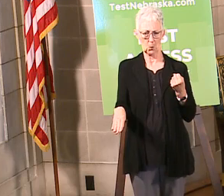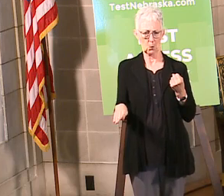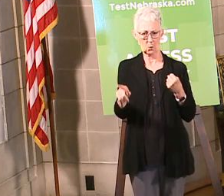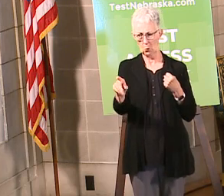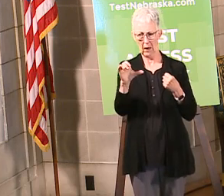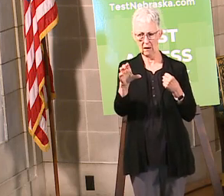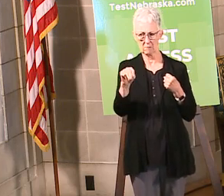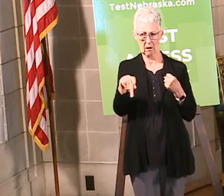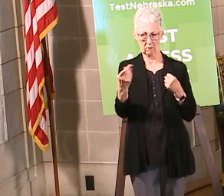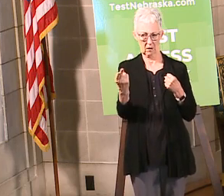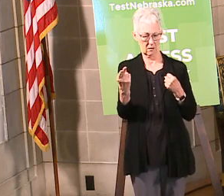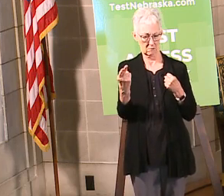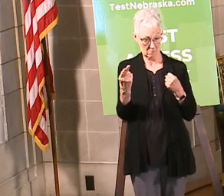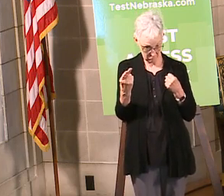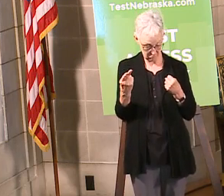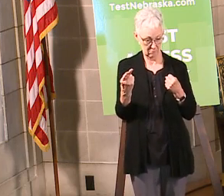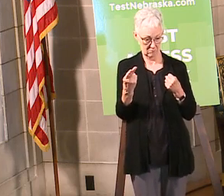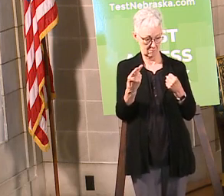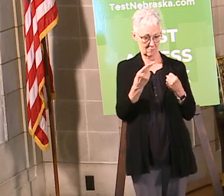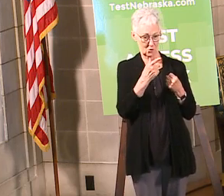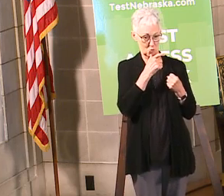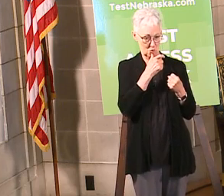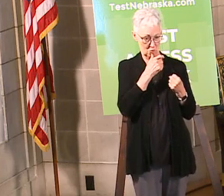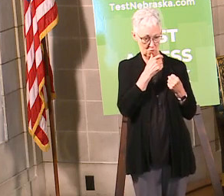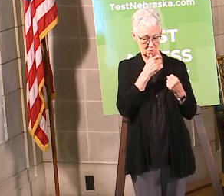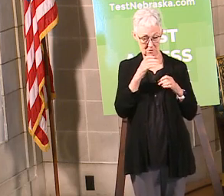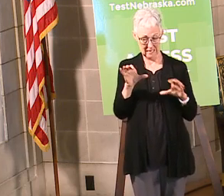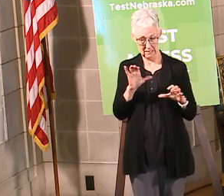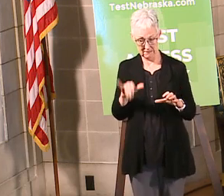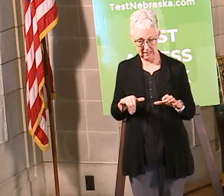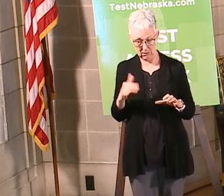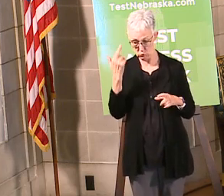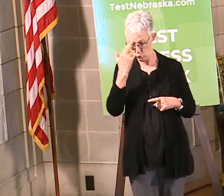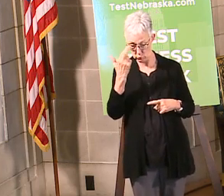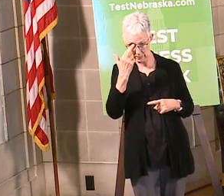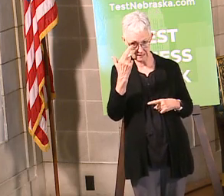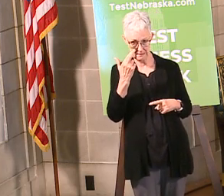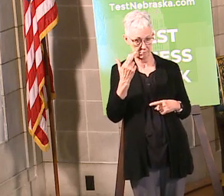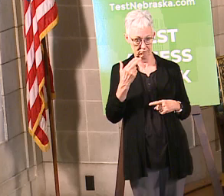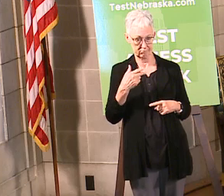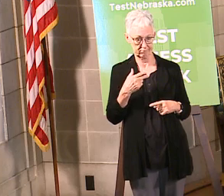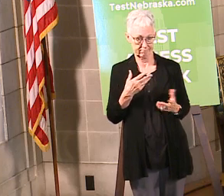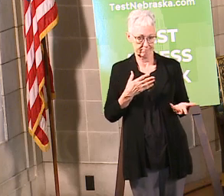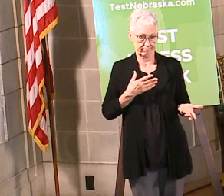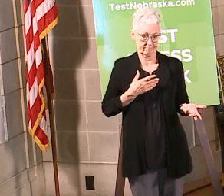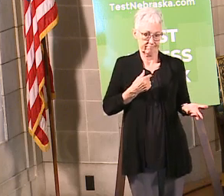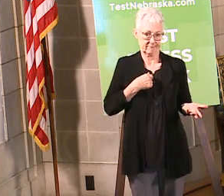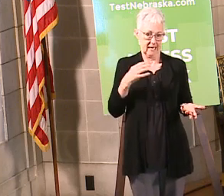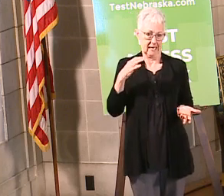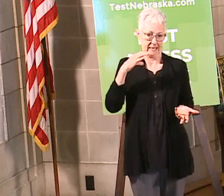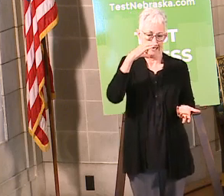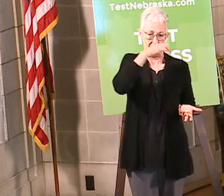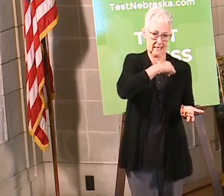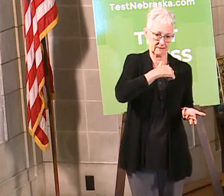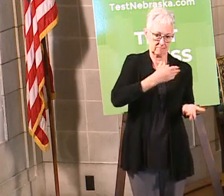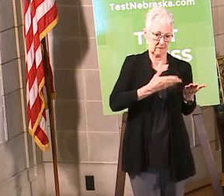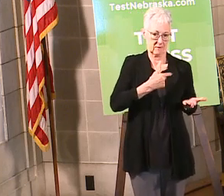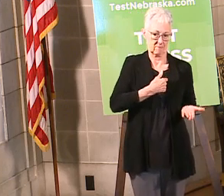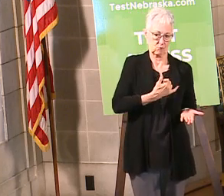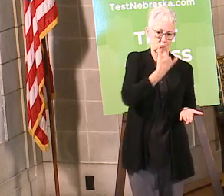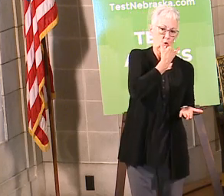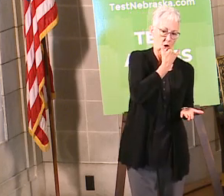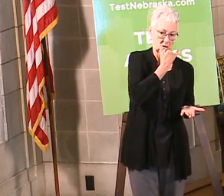possesses someone to go greater than 100 miles per hour? It would be only a guess on my part and it probably would be wrong.